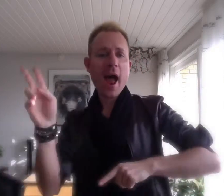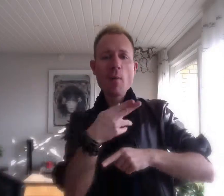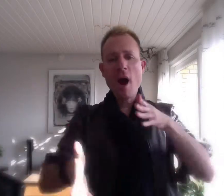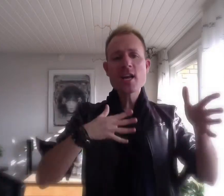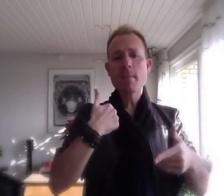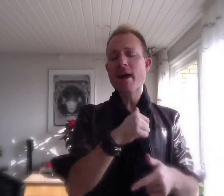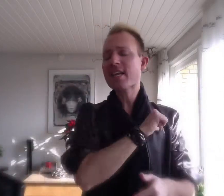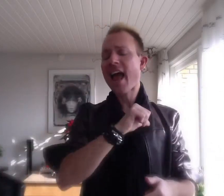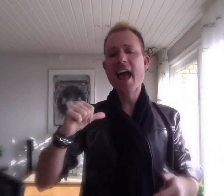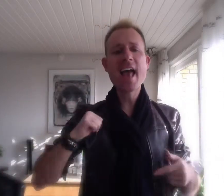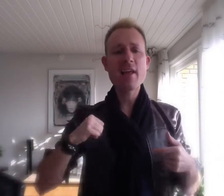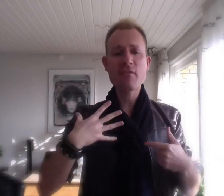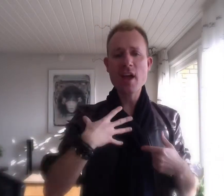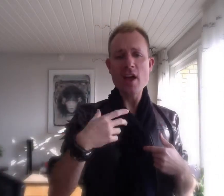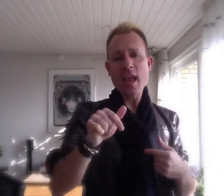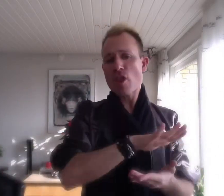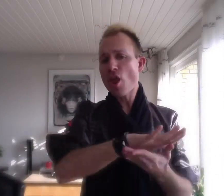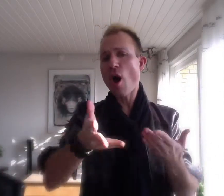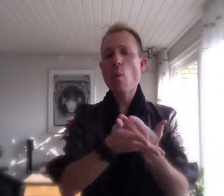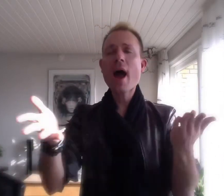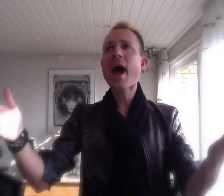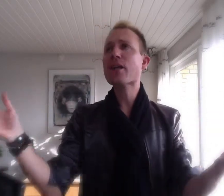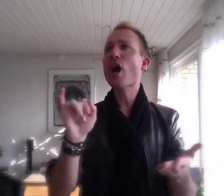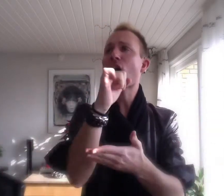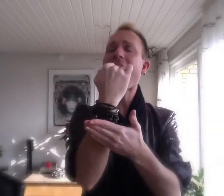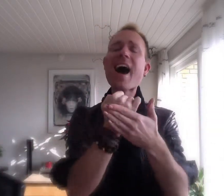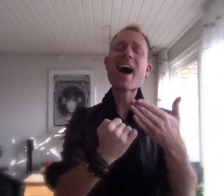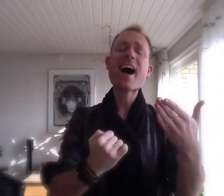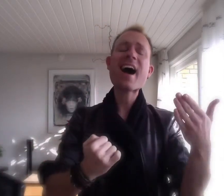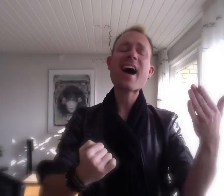from yourself There's nowhere to hurt